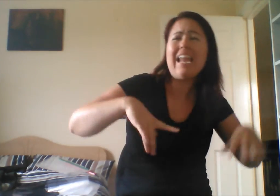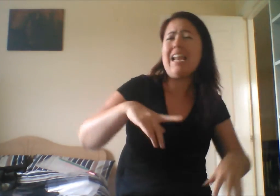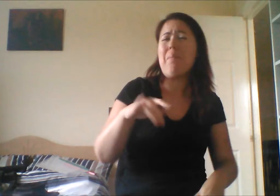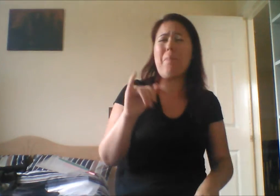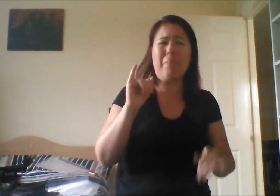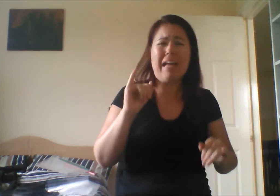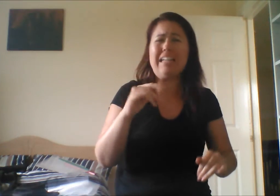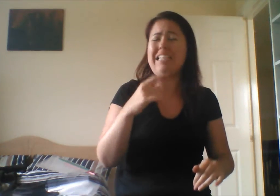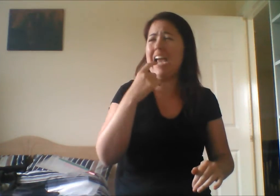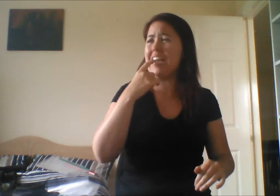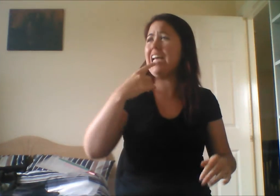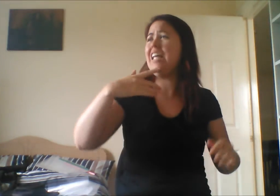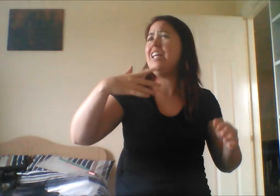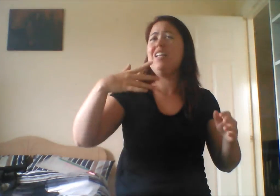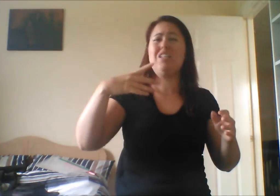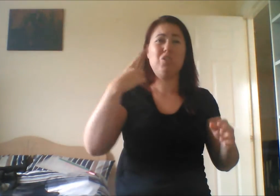the sea was definitely where we had our interest.